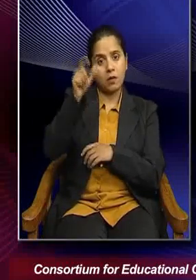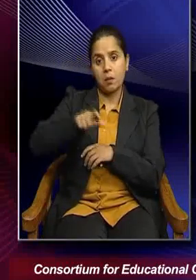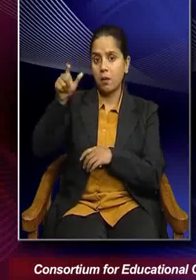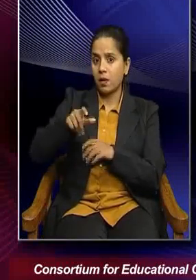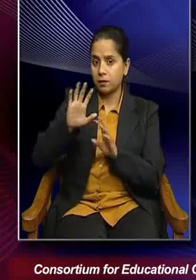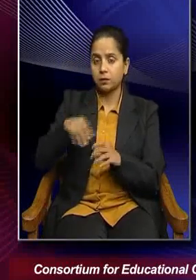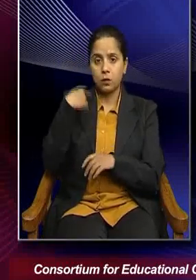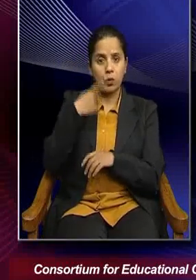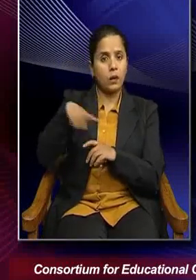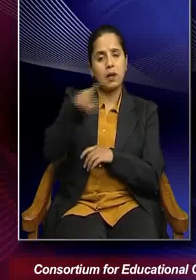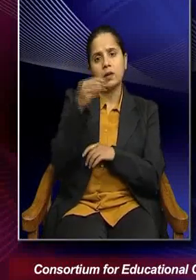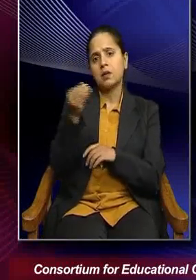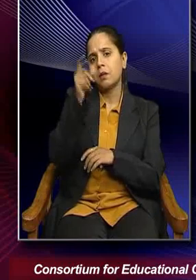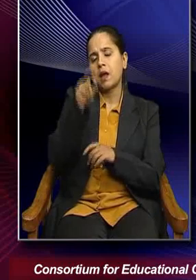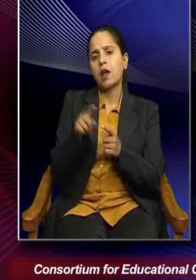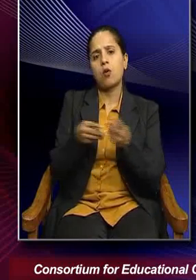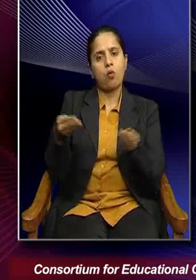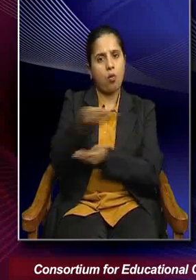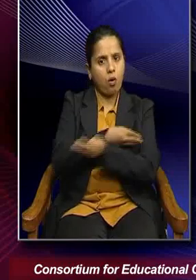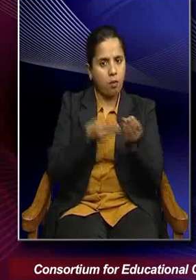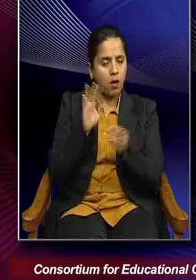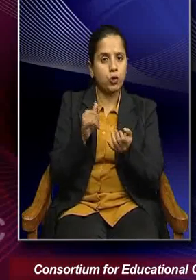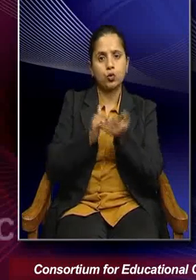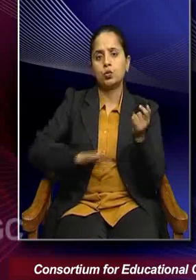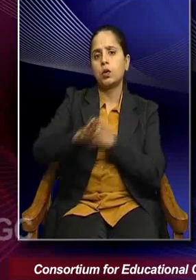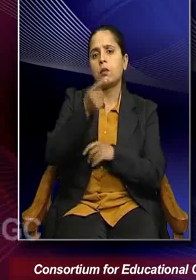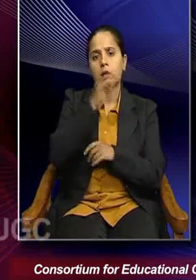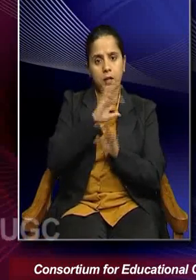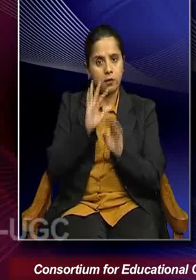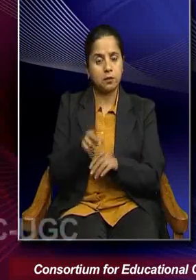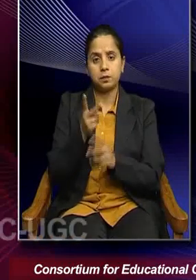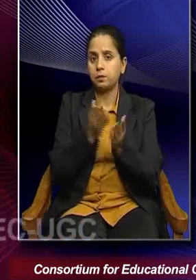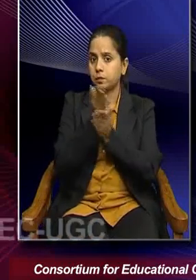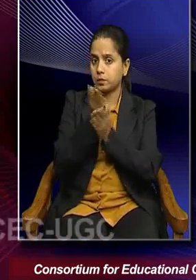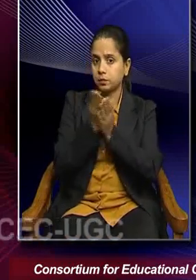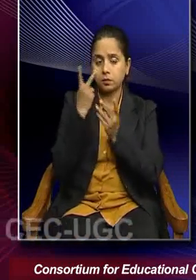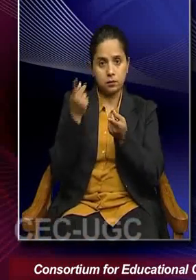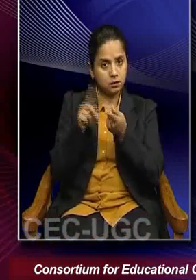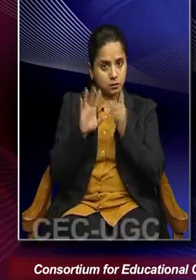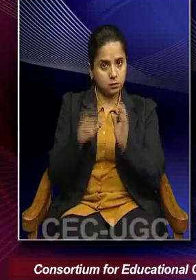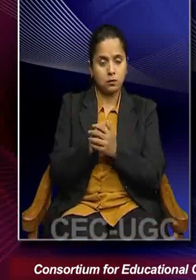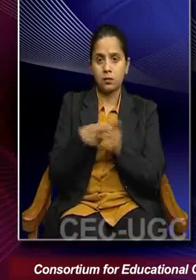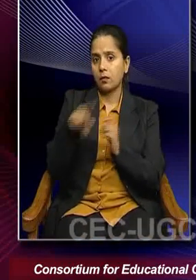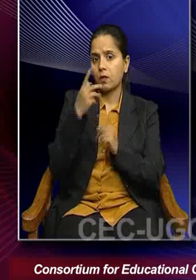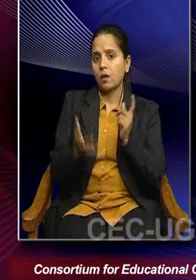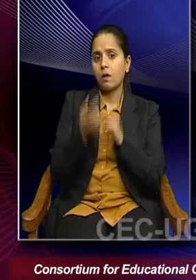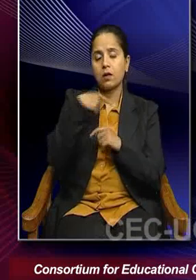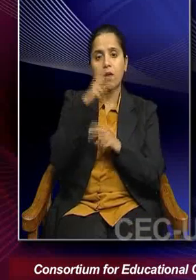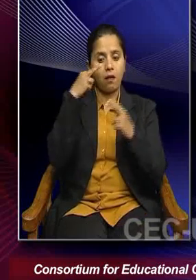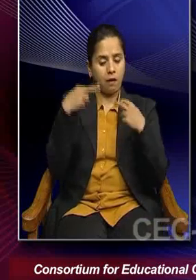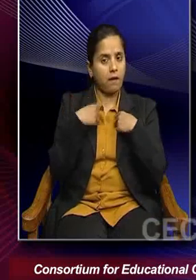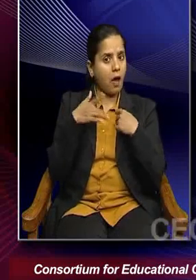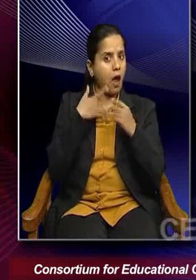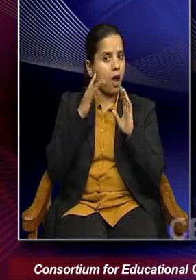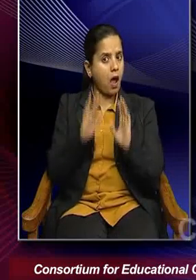know, who have got some economic capital, social capital means, where if they are finding in themselves in a